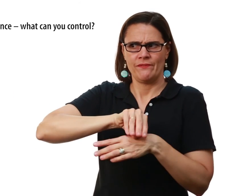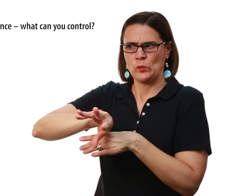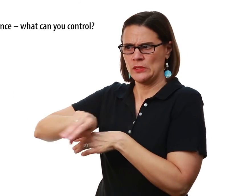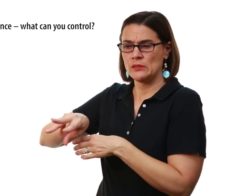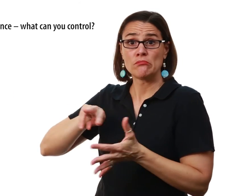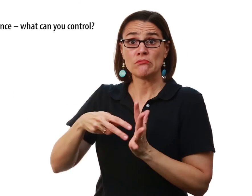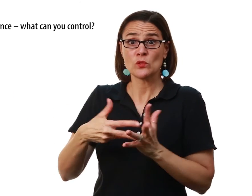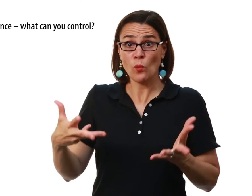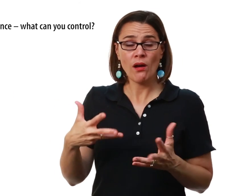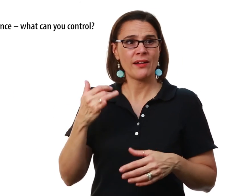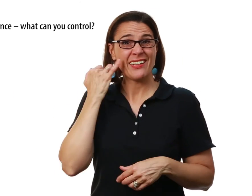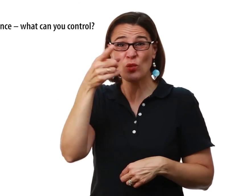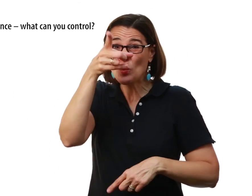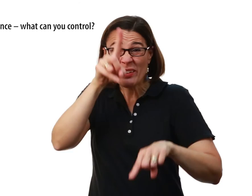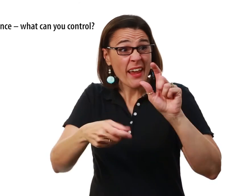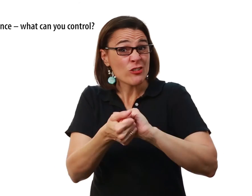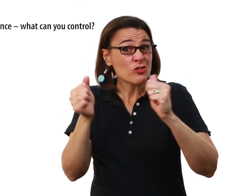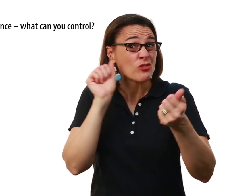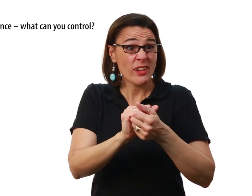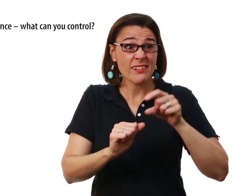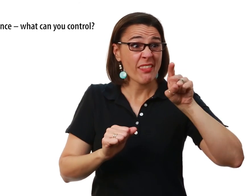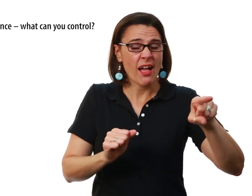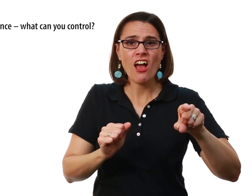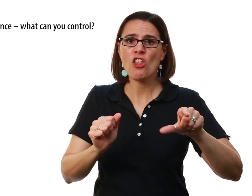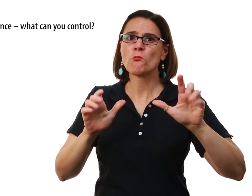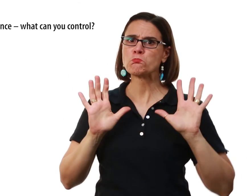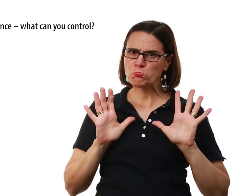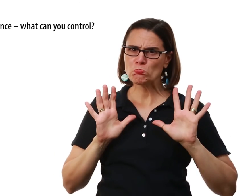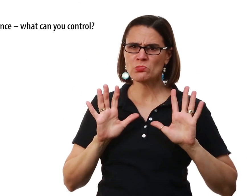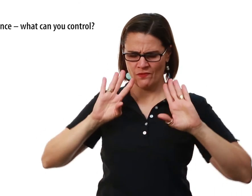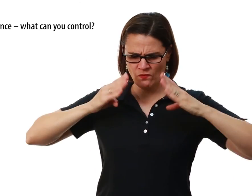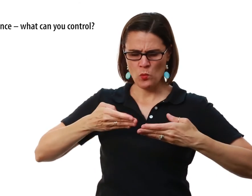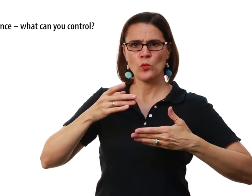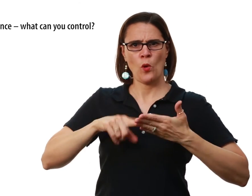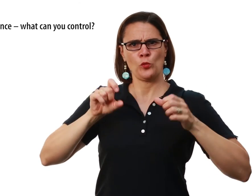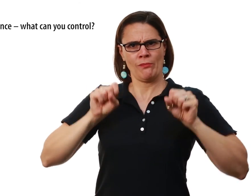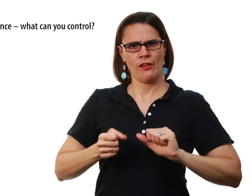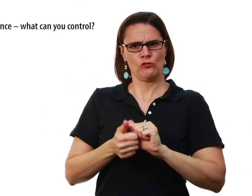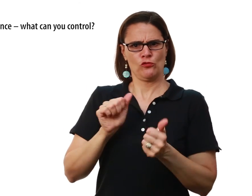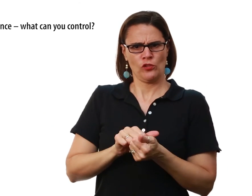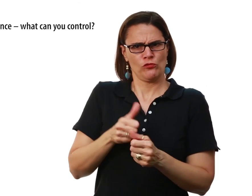Which means If you can't change This person Or this topic Change yourself first